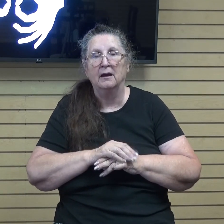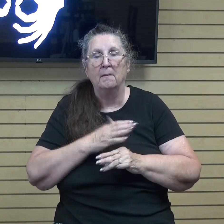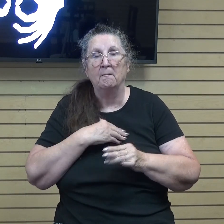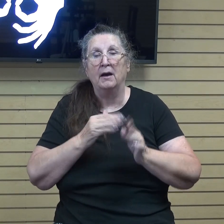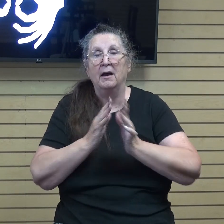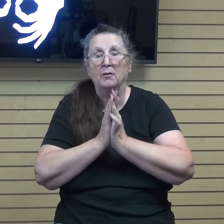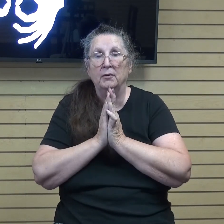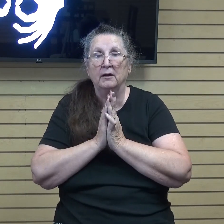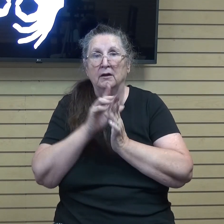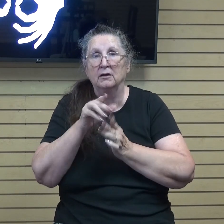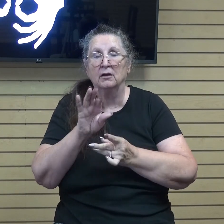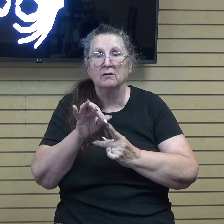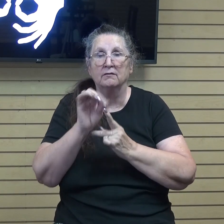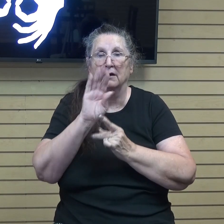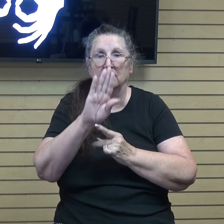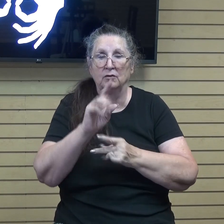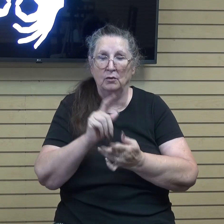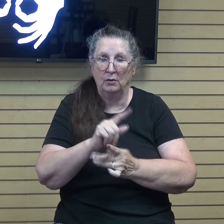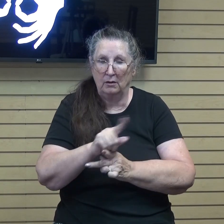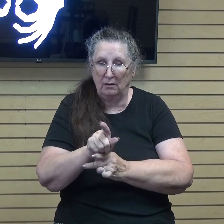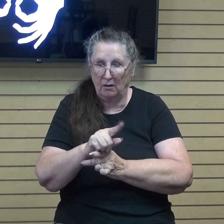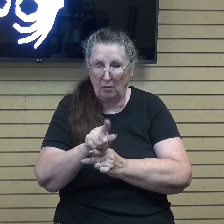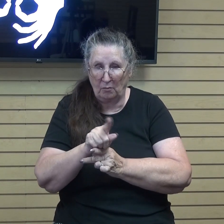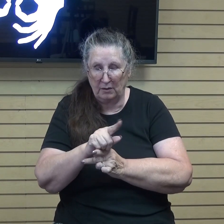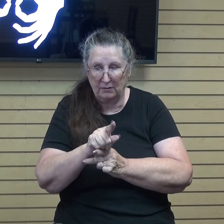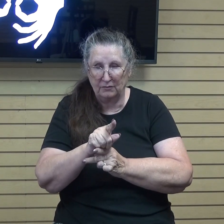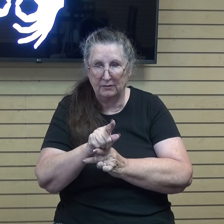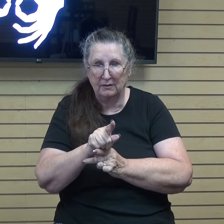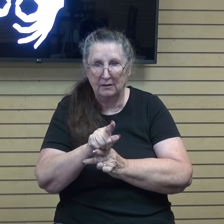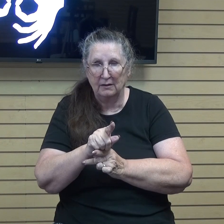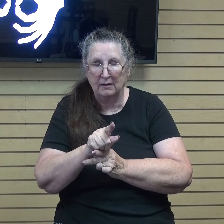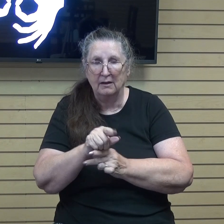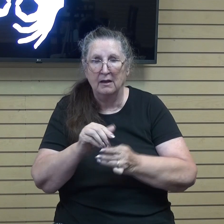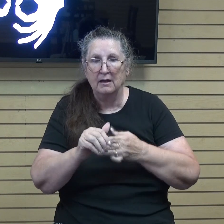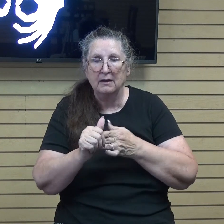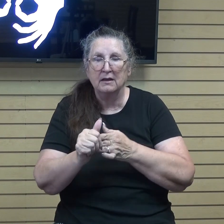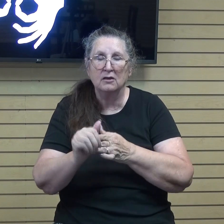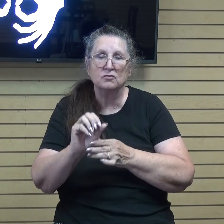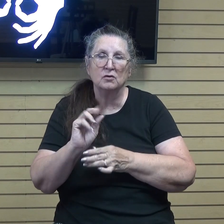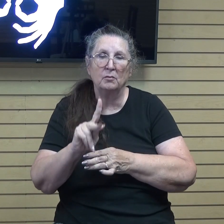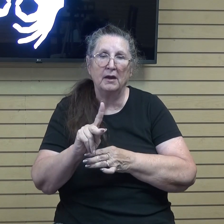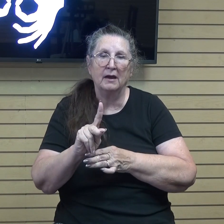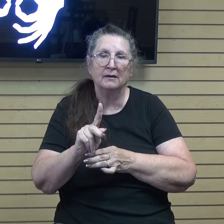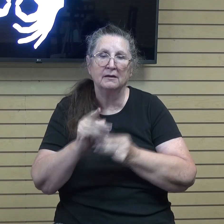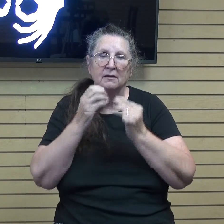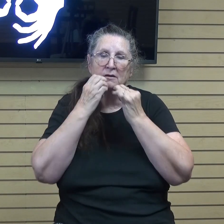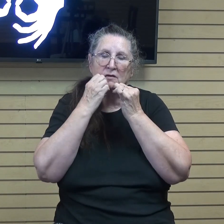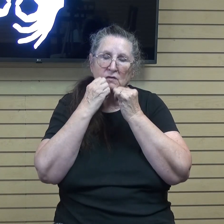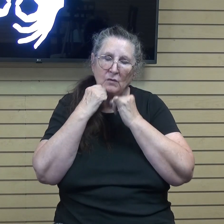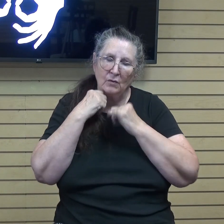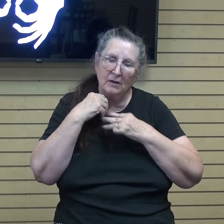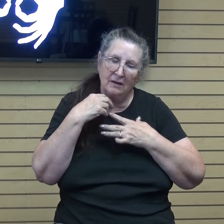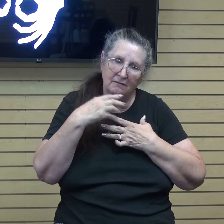that you find your compass and that it leads you back to sweet fellowship with Jesus.